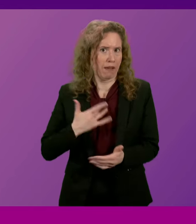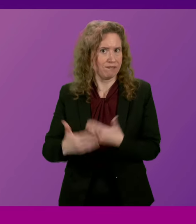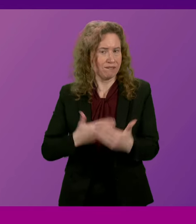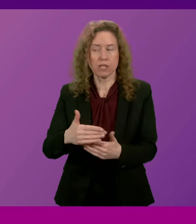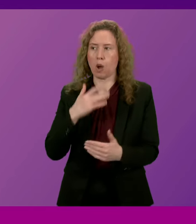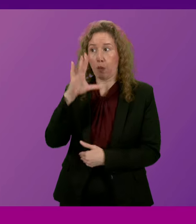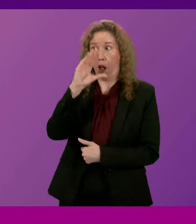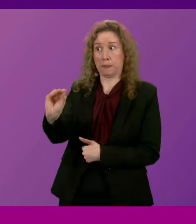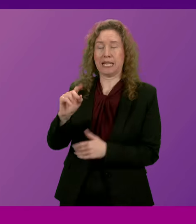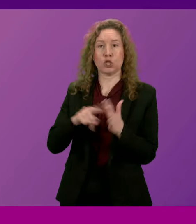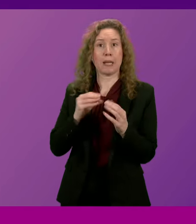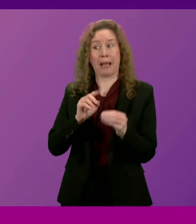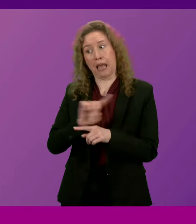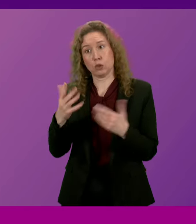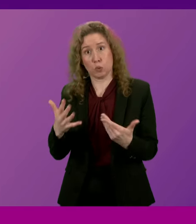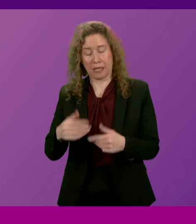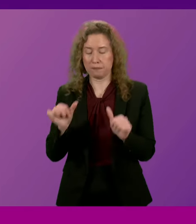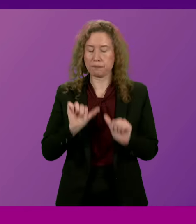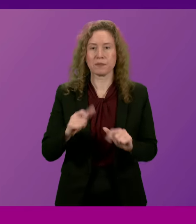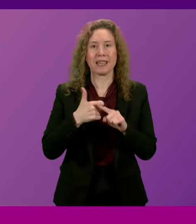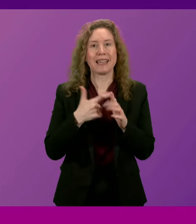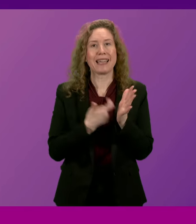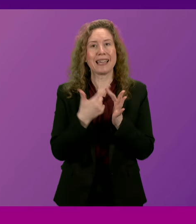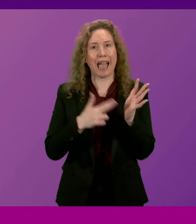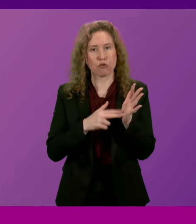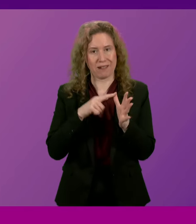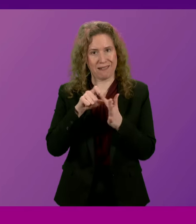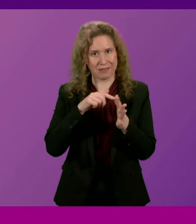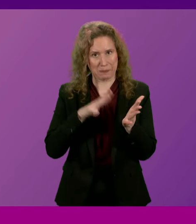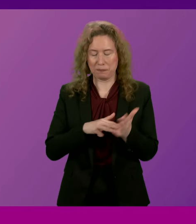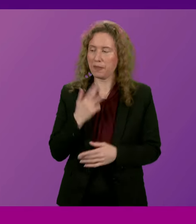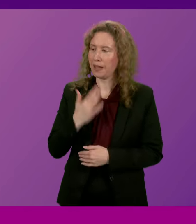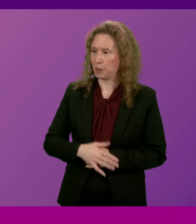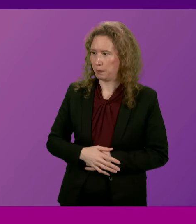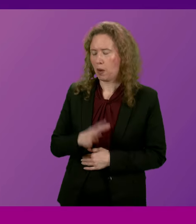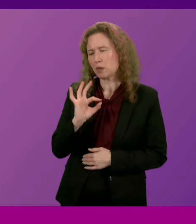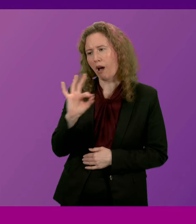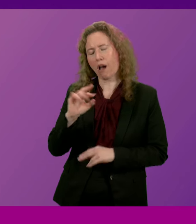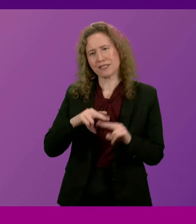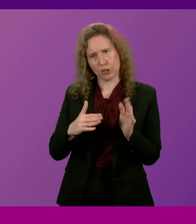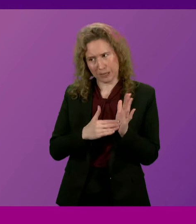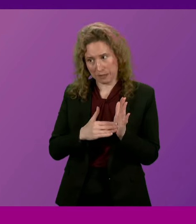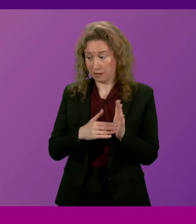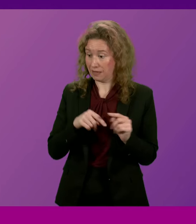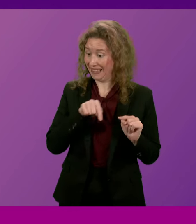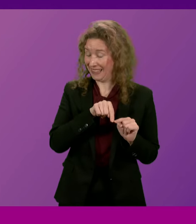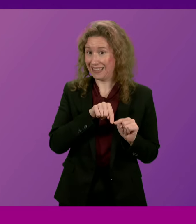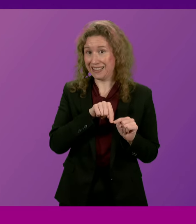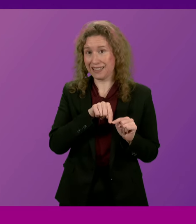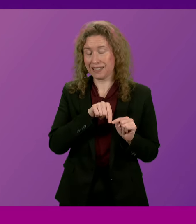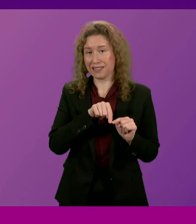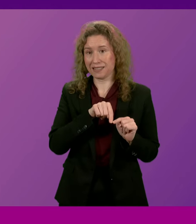later today. Karen Adam. Thank you, President and Officer. To ask the First Minister, in light of this being